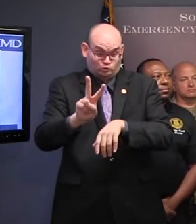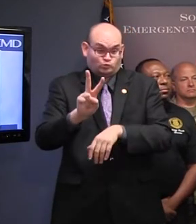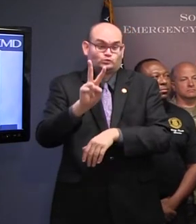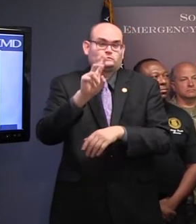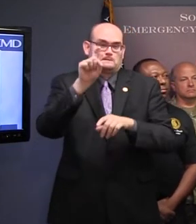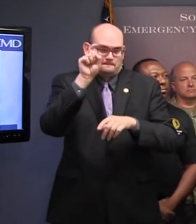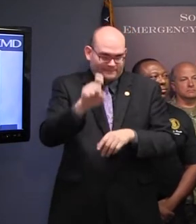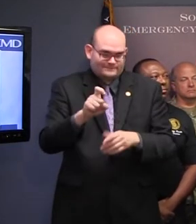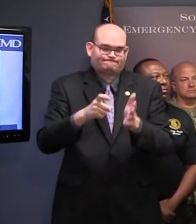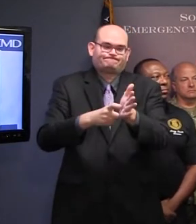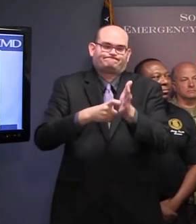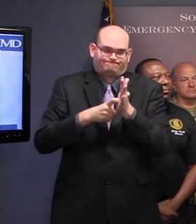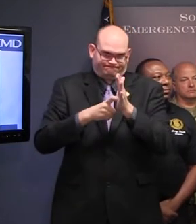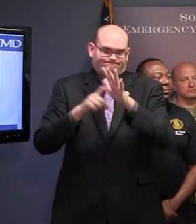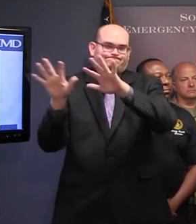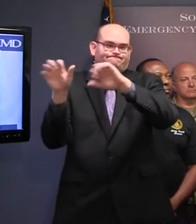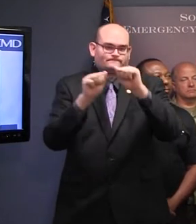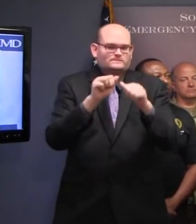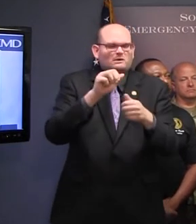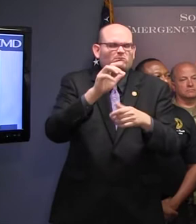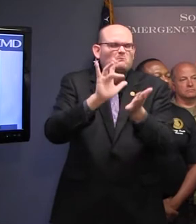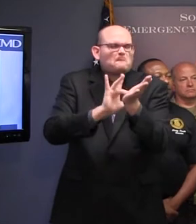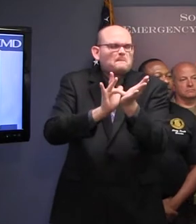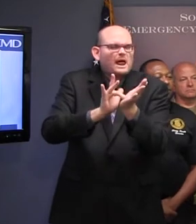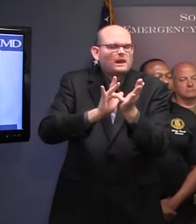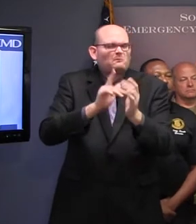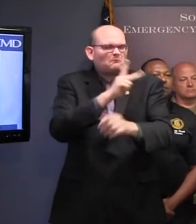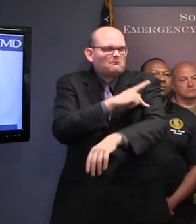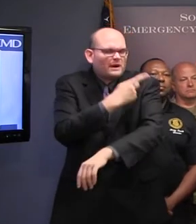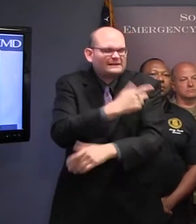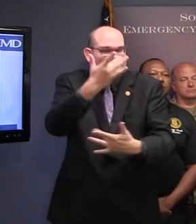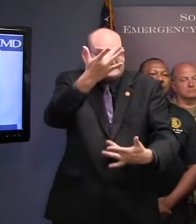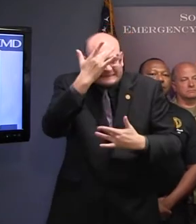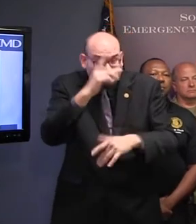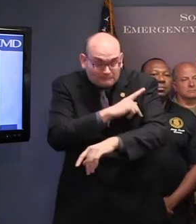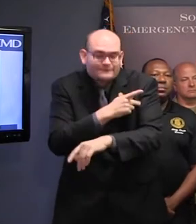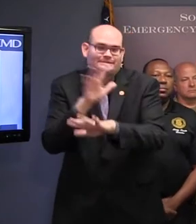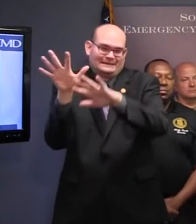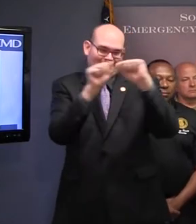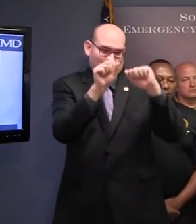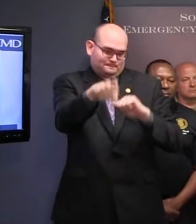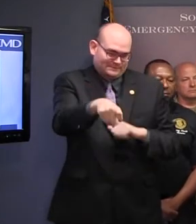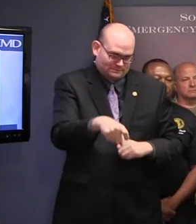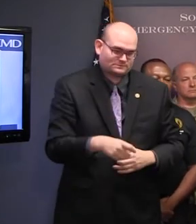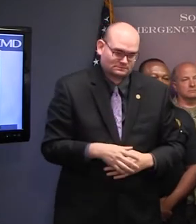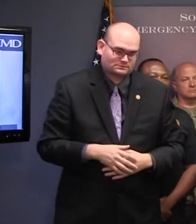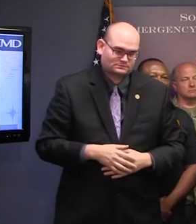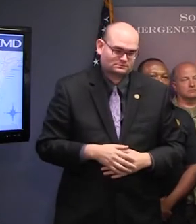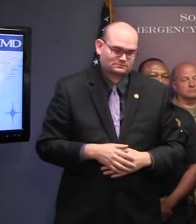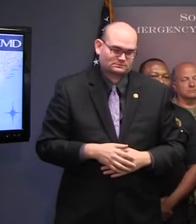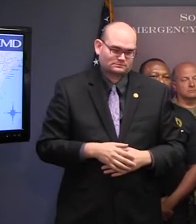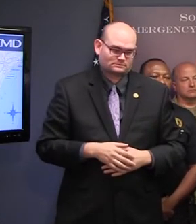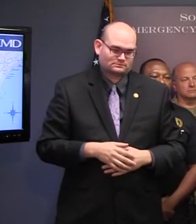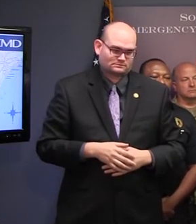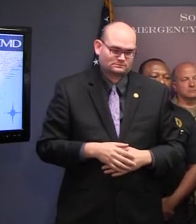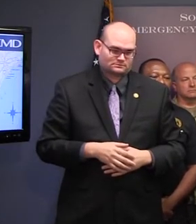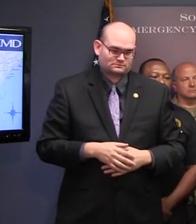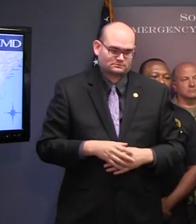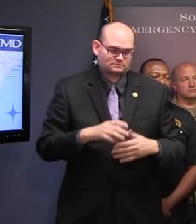facility? A health care facility includes hospitals, nursing homes, assisted living facilities,